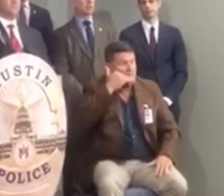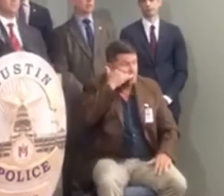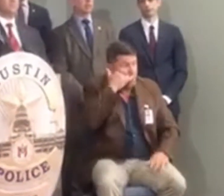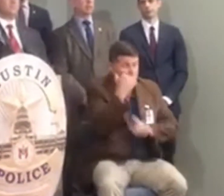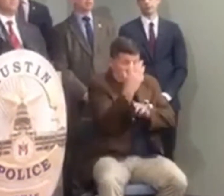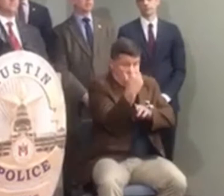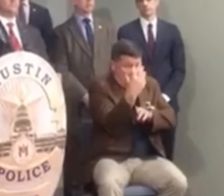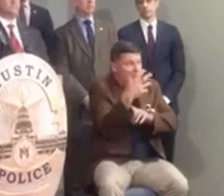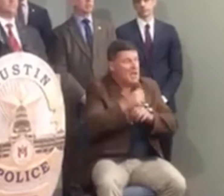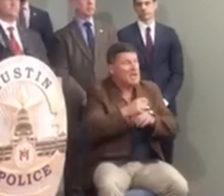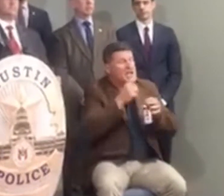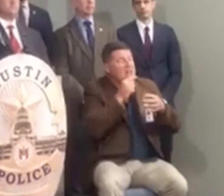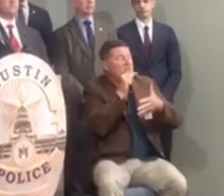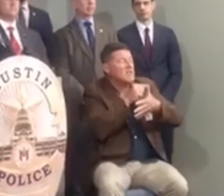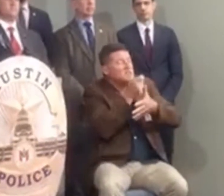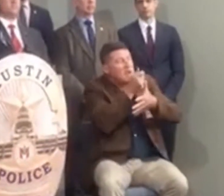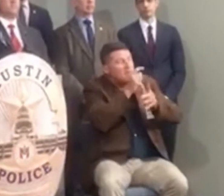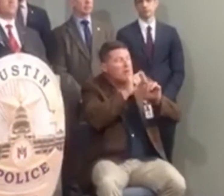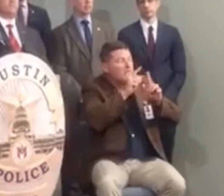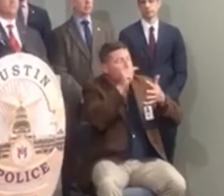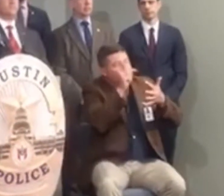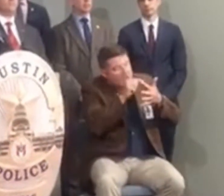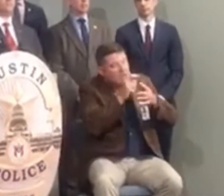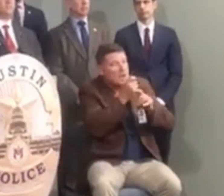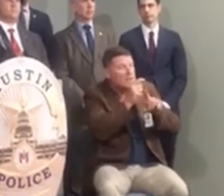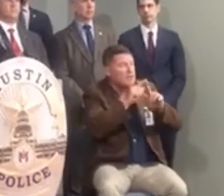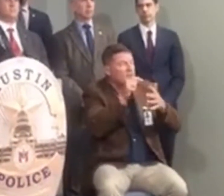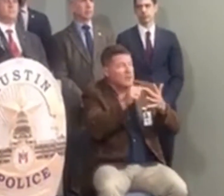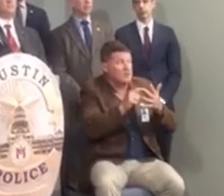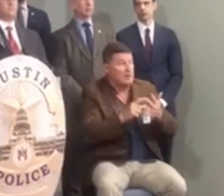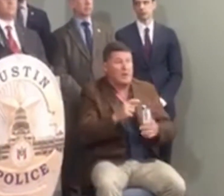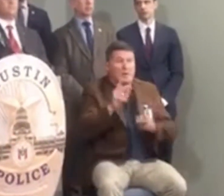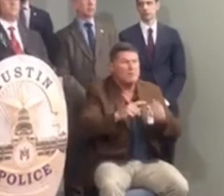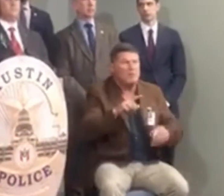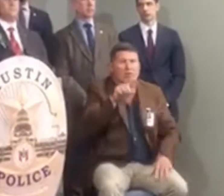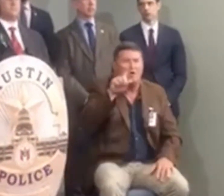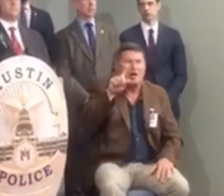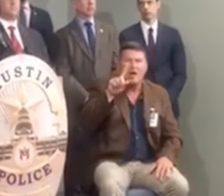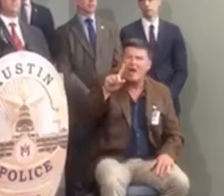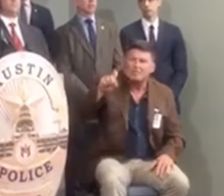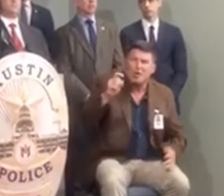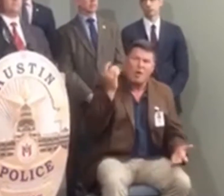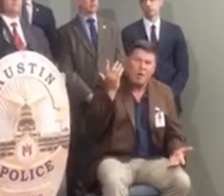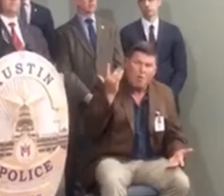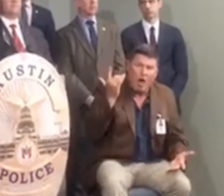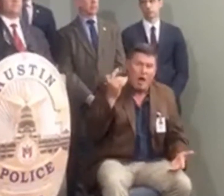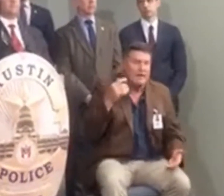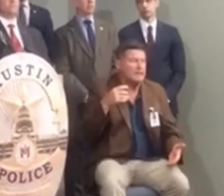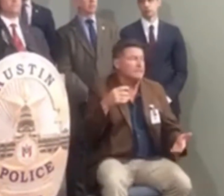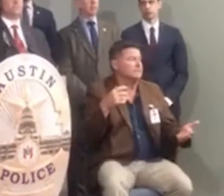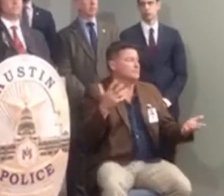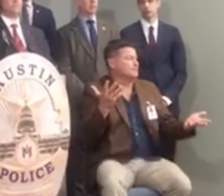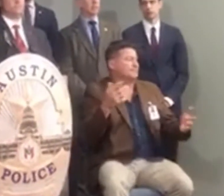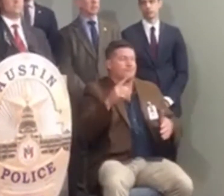I know everybody is interested in a motive and understanding why and we are never going to be able to put a ration behind these acts but